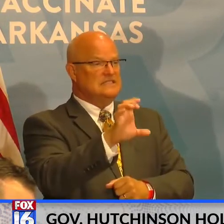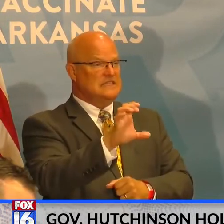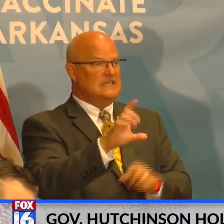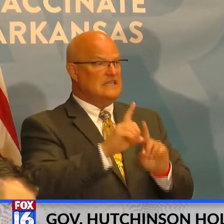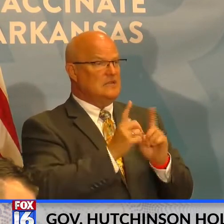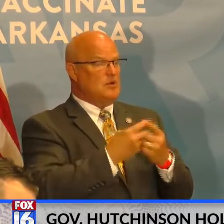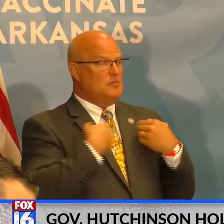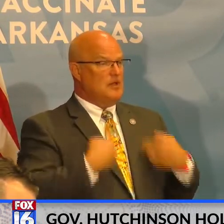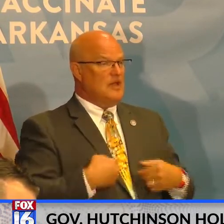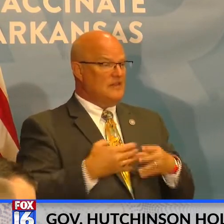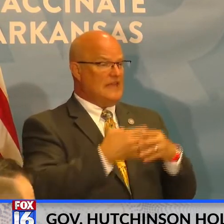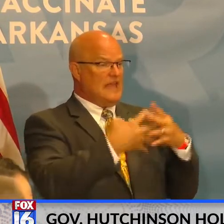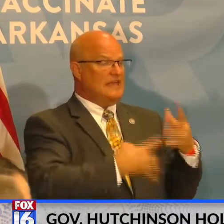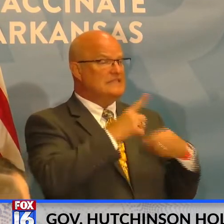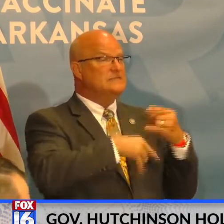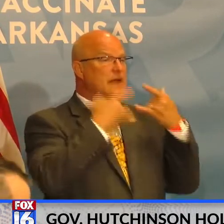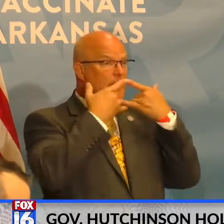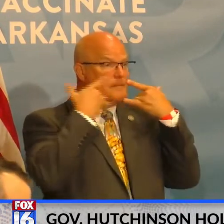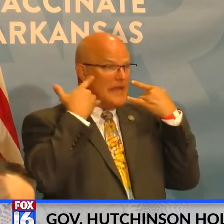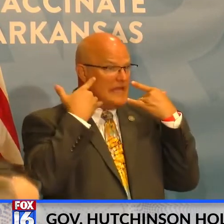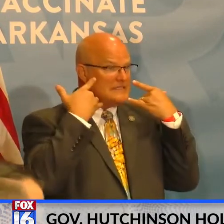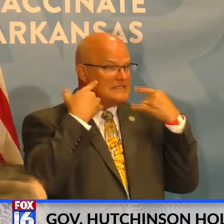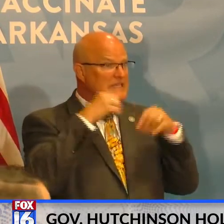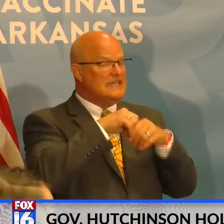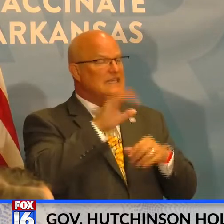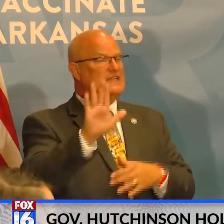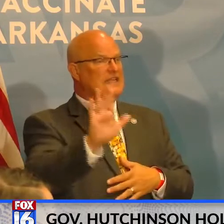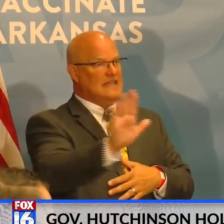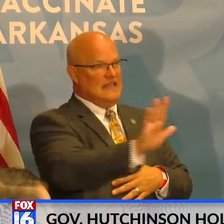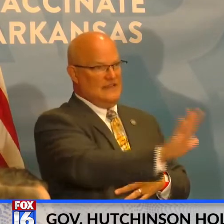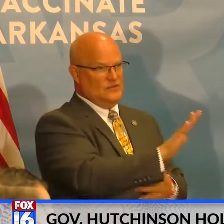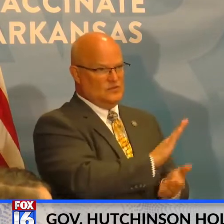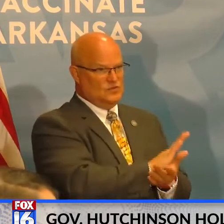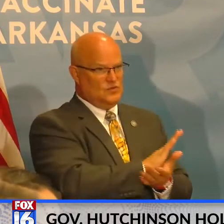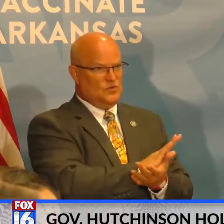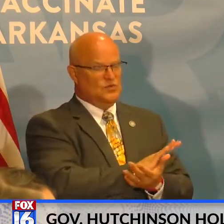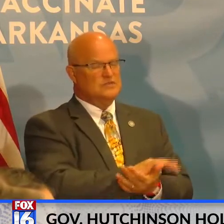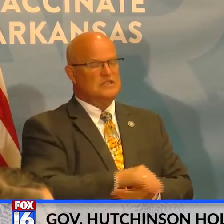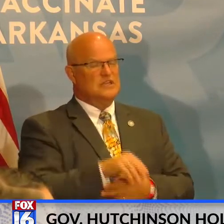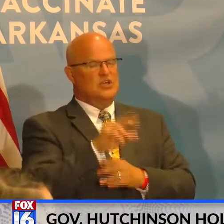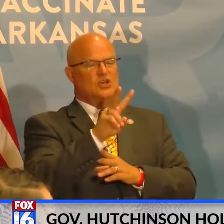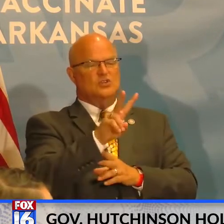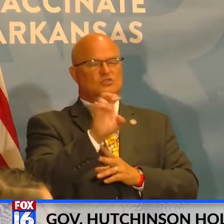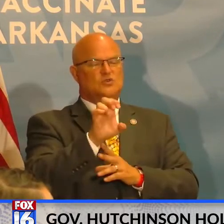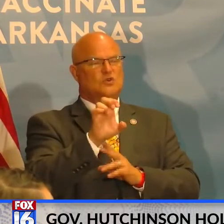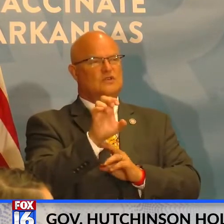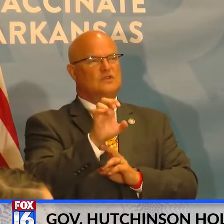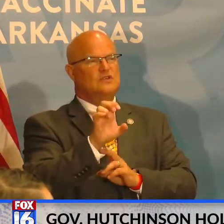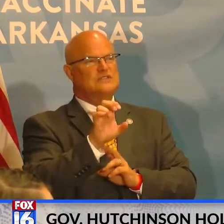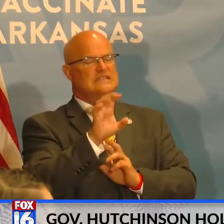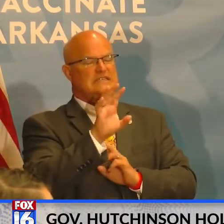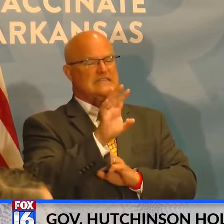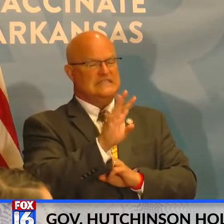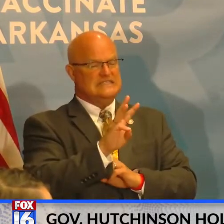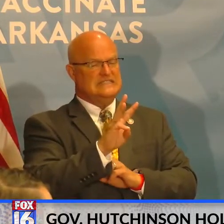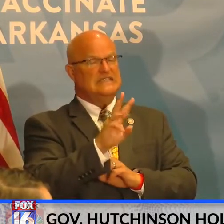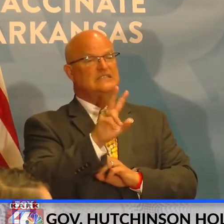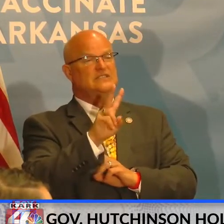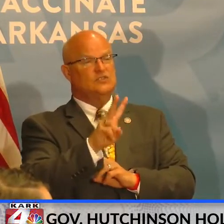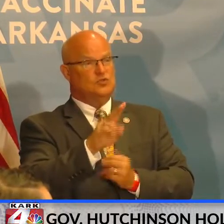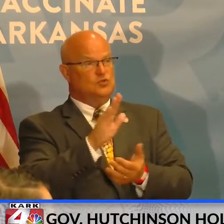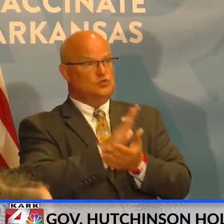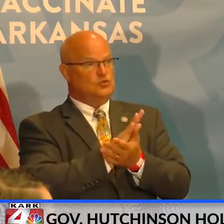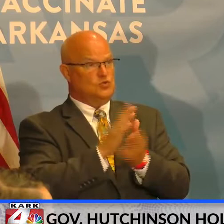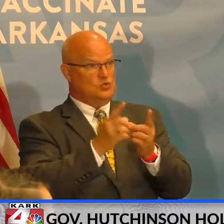of Health guidelines on masks in the schools. And of the 262 school